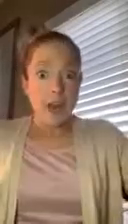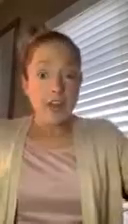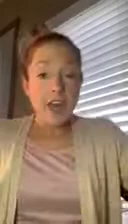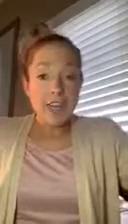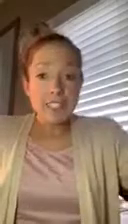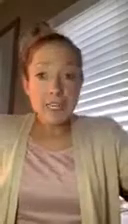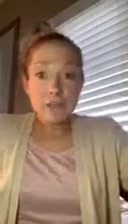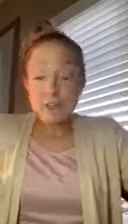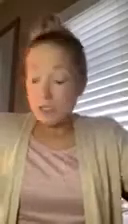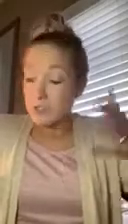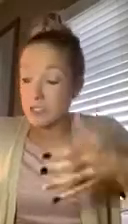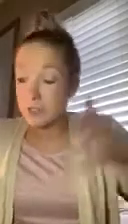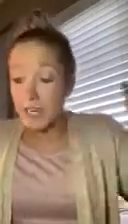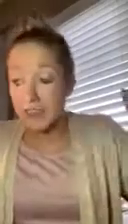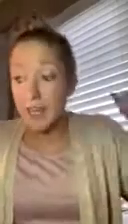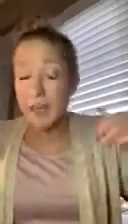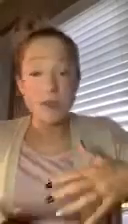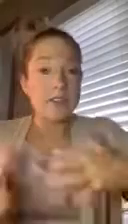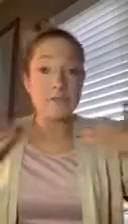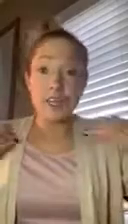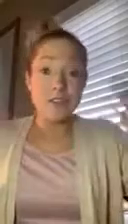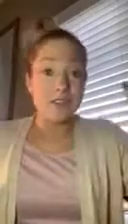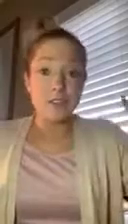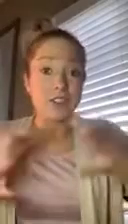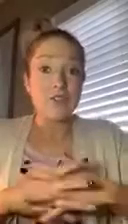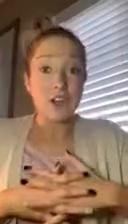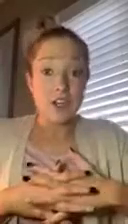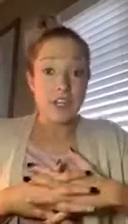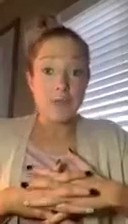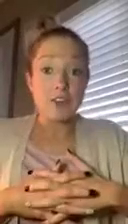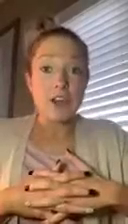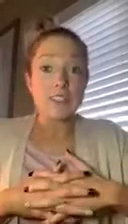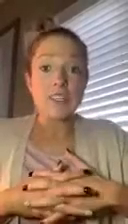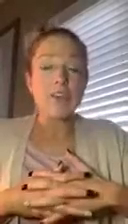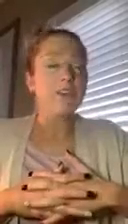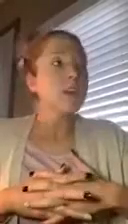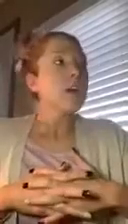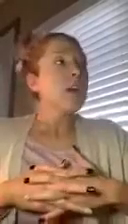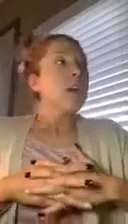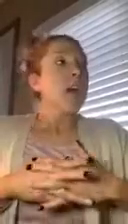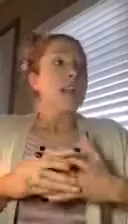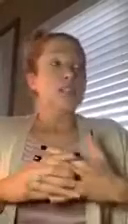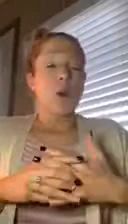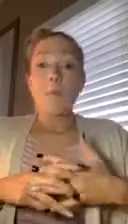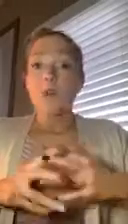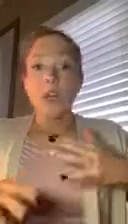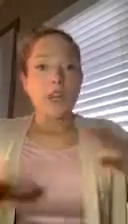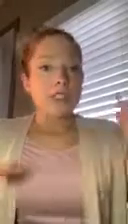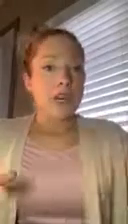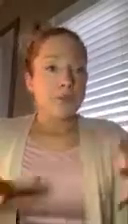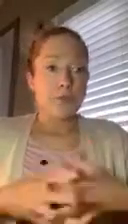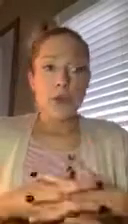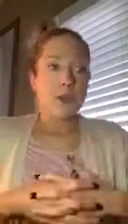the heck did I lose it? was just right there, because me, I'm just not very good at keeping track of stuff. And so I'm looking, I tear apart the car.